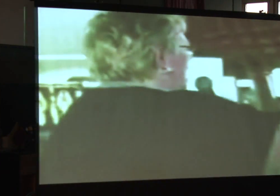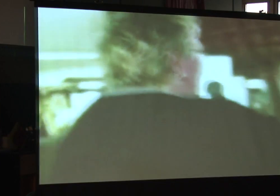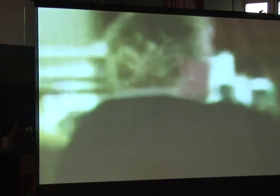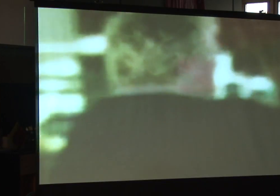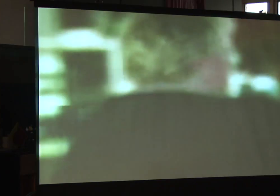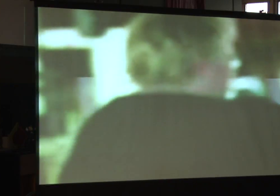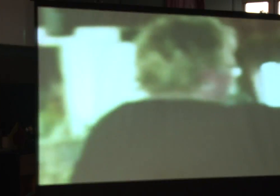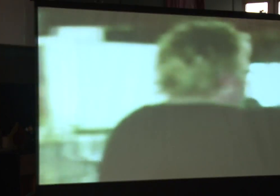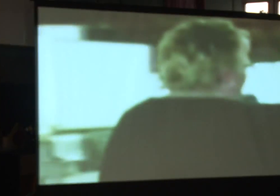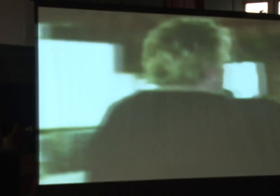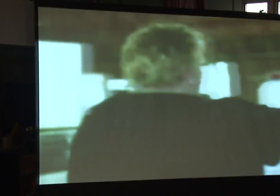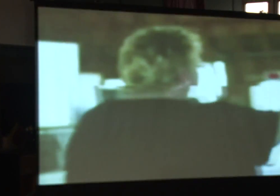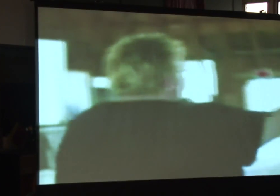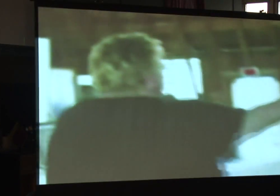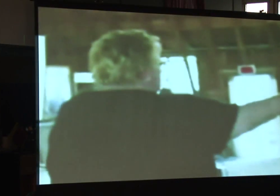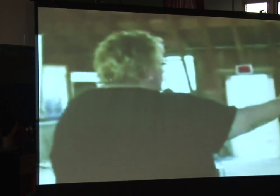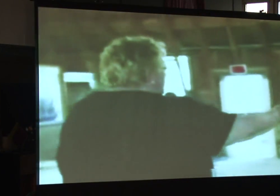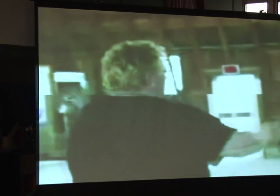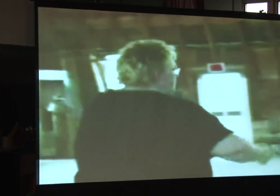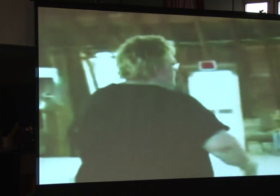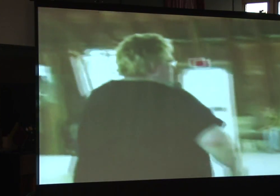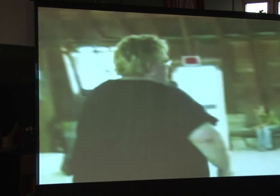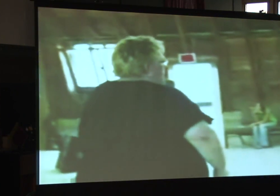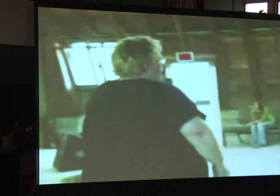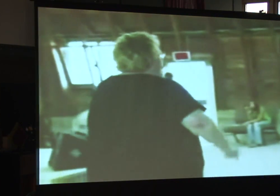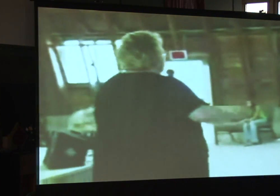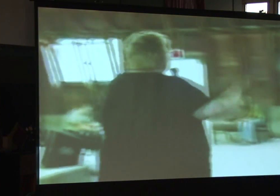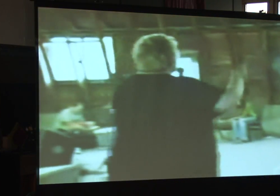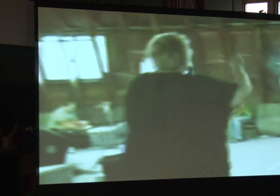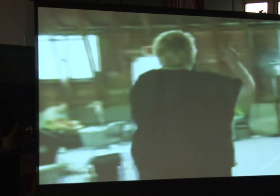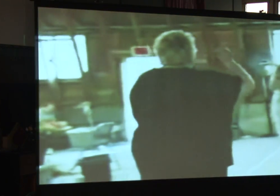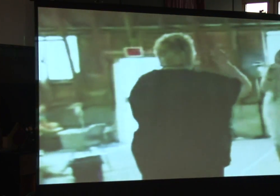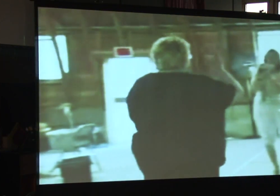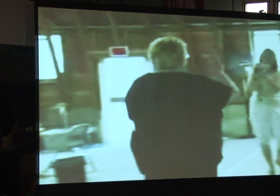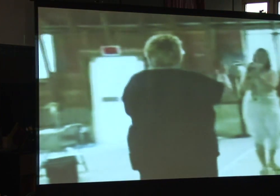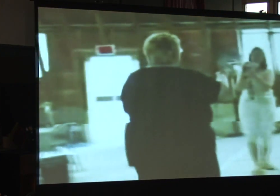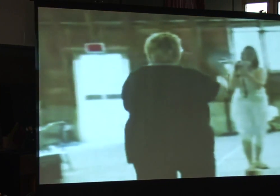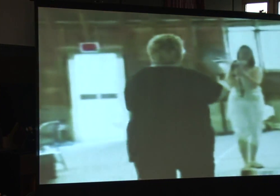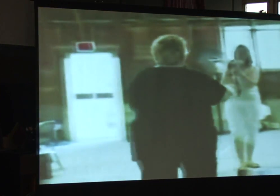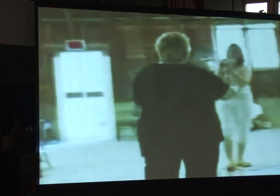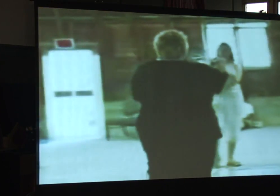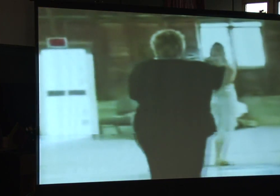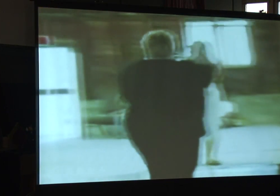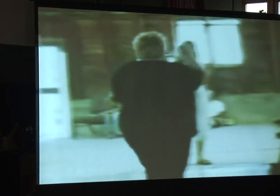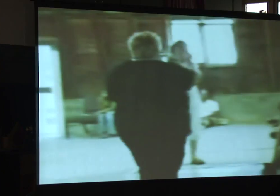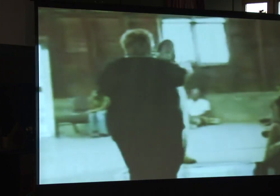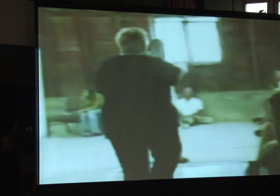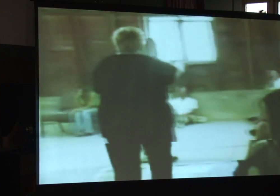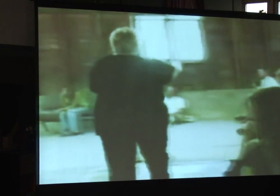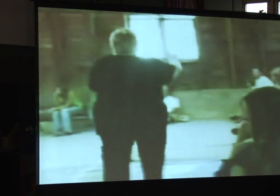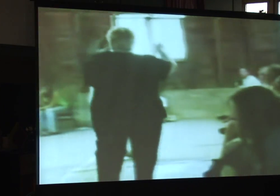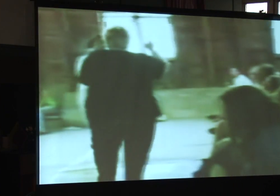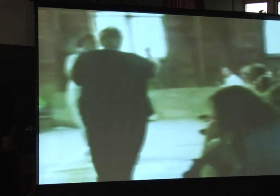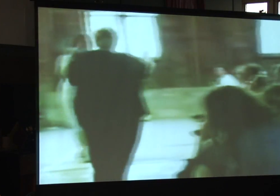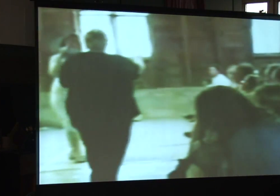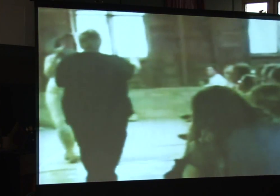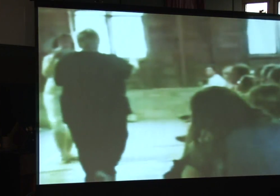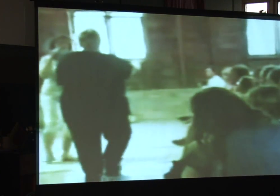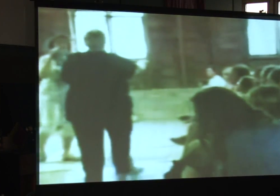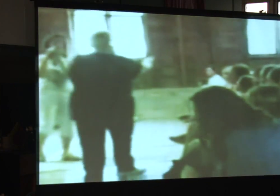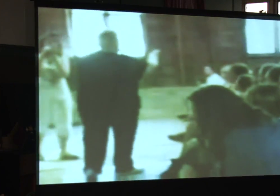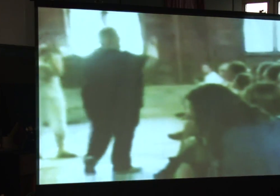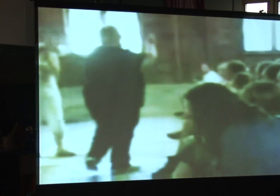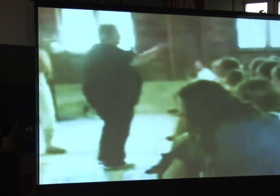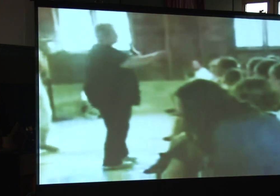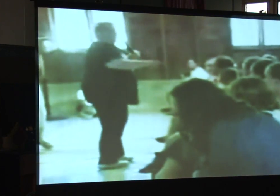Warlocks are enemies of God. And I don't care what kind of hero they are. They're an enemy of God. And had it been